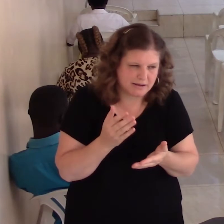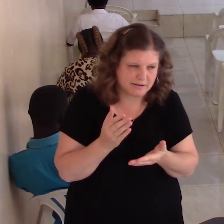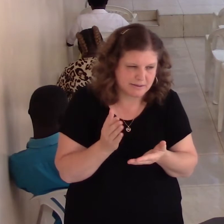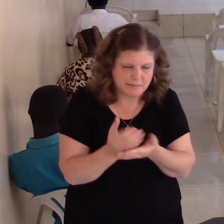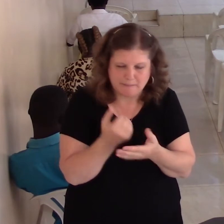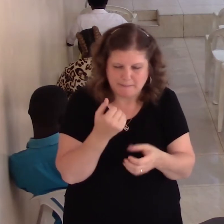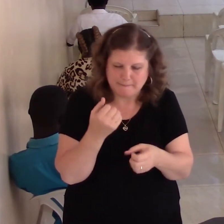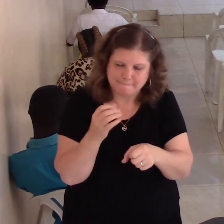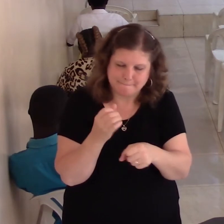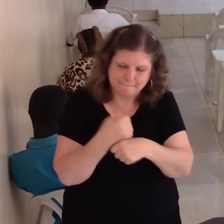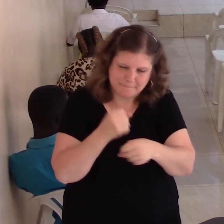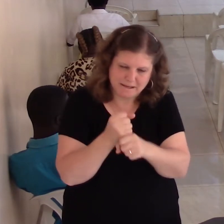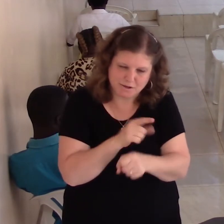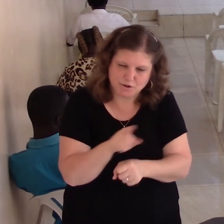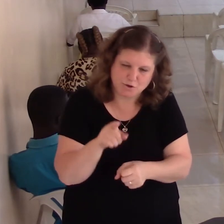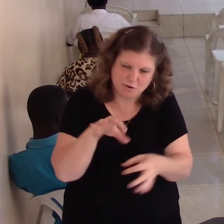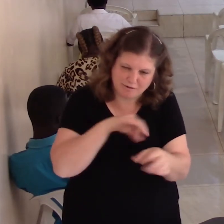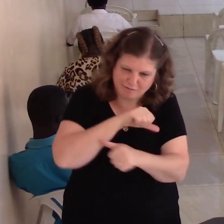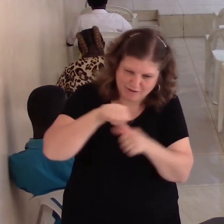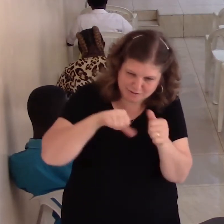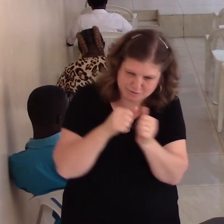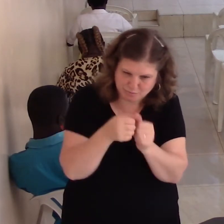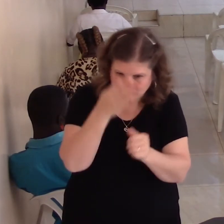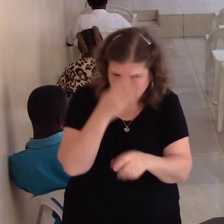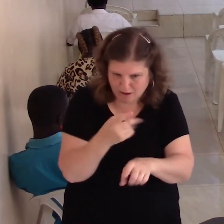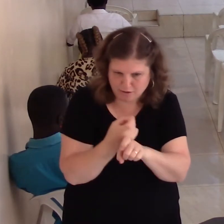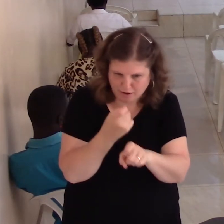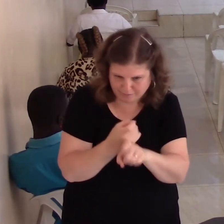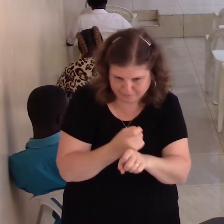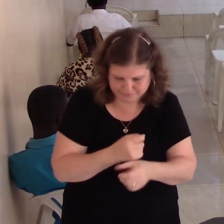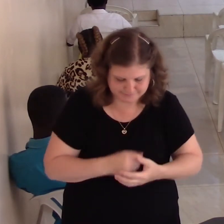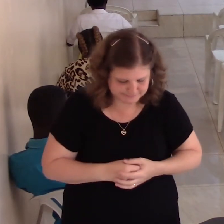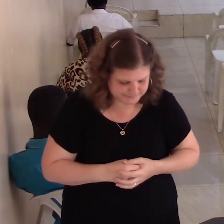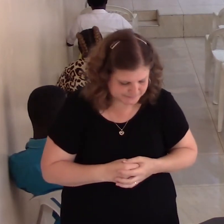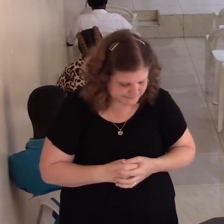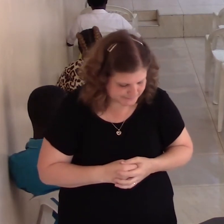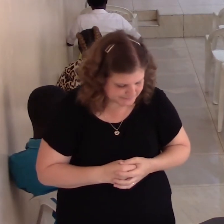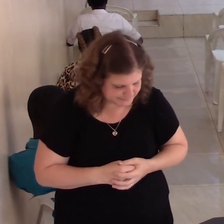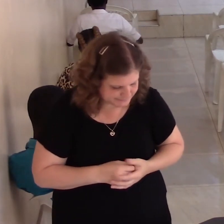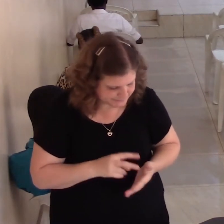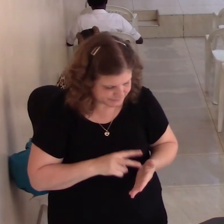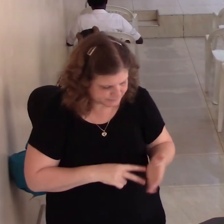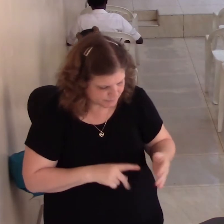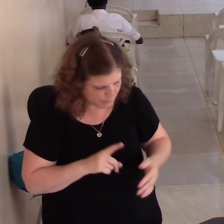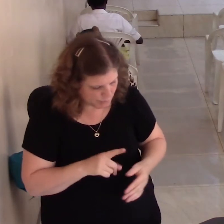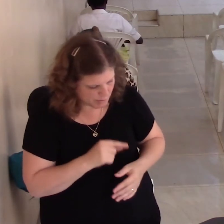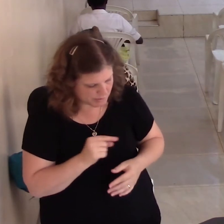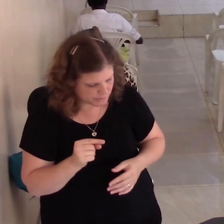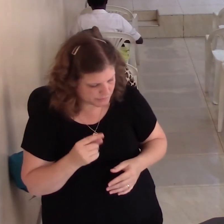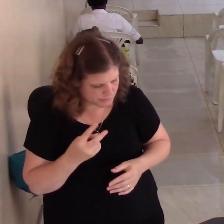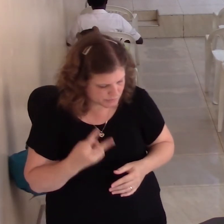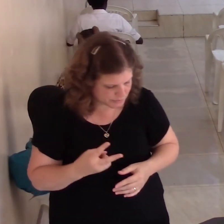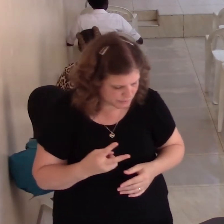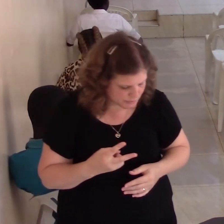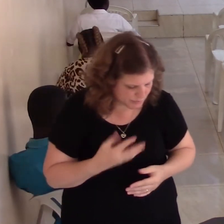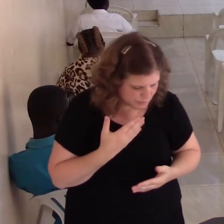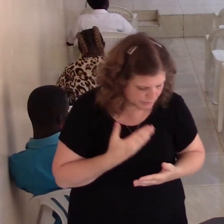hinder your prayers. So as we see this verse 1. It's interesting verse 1 and 2 are together there. We ride with man.